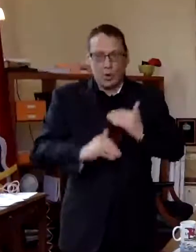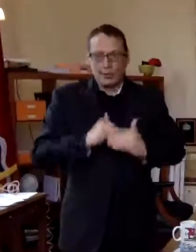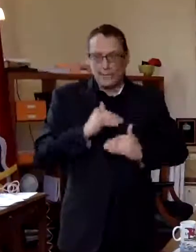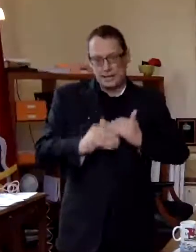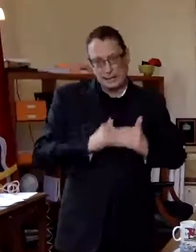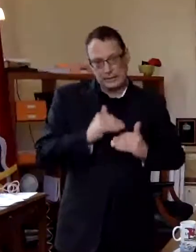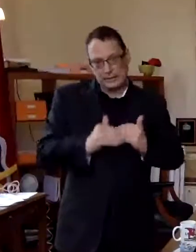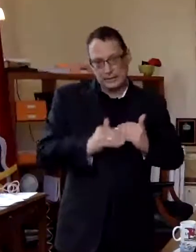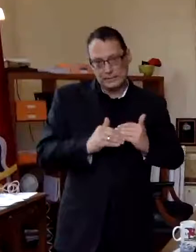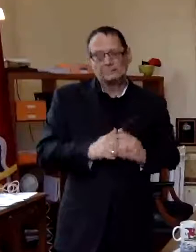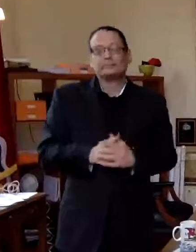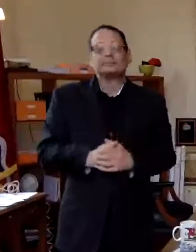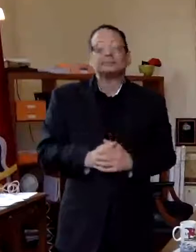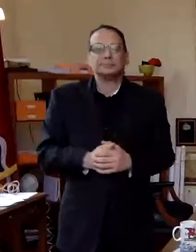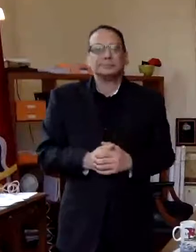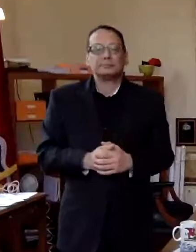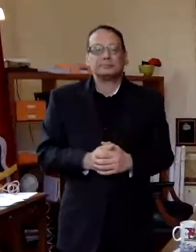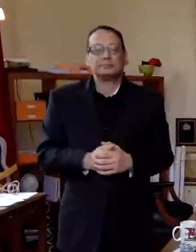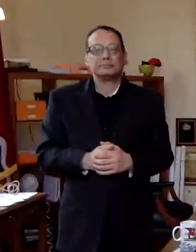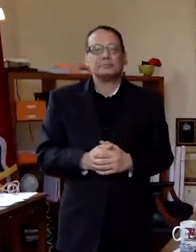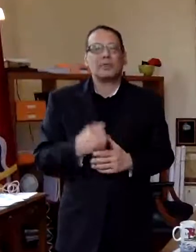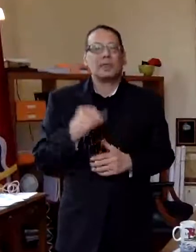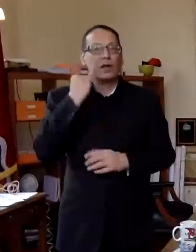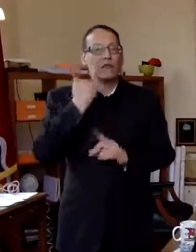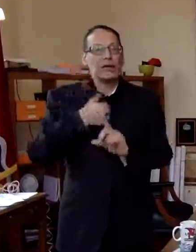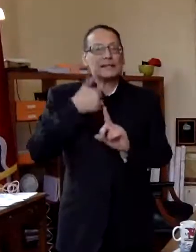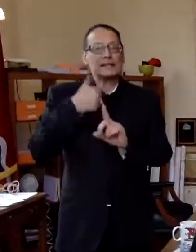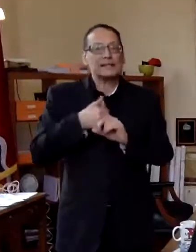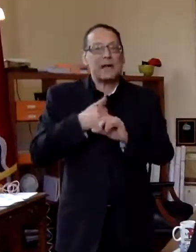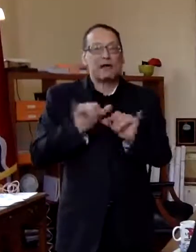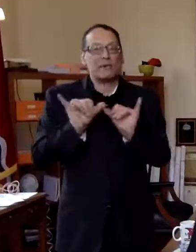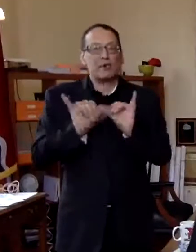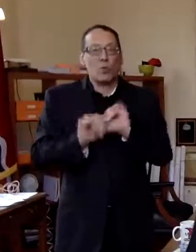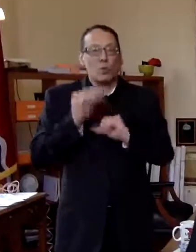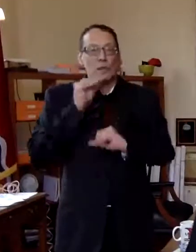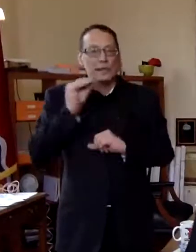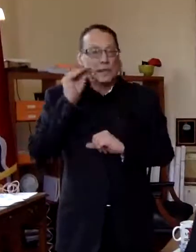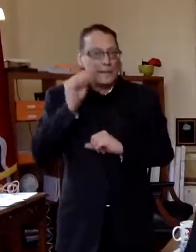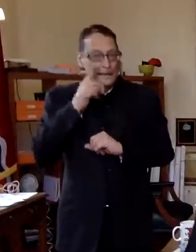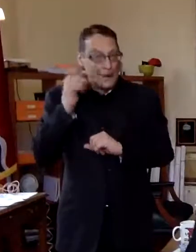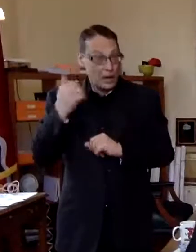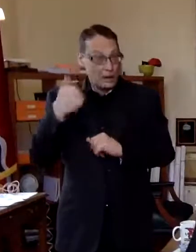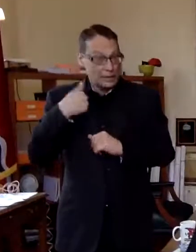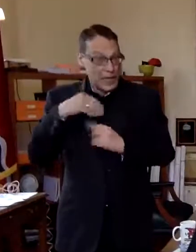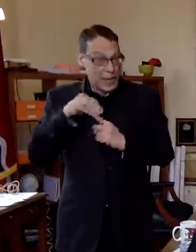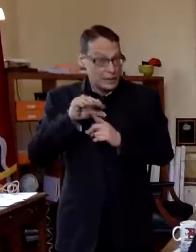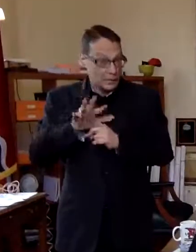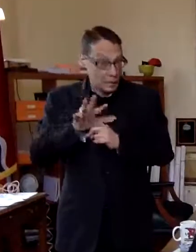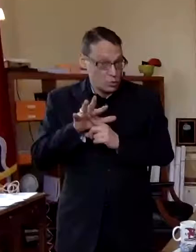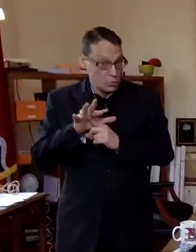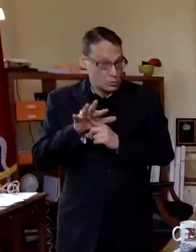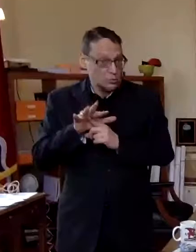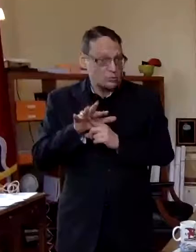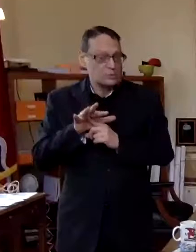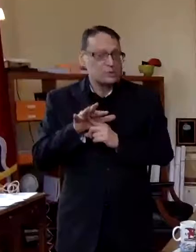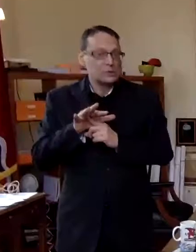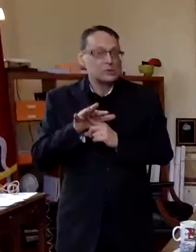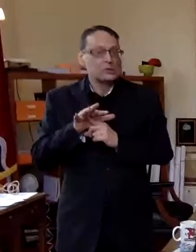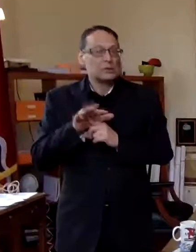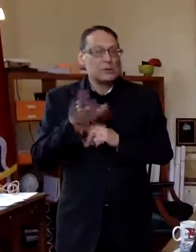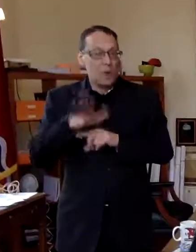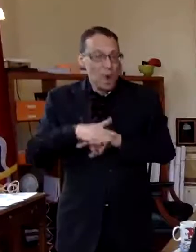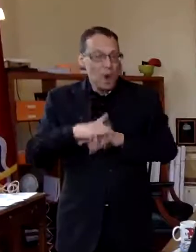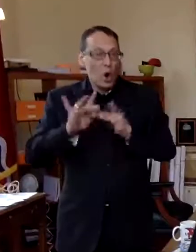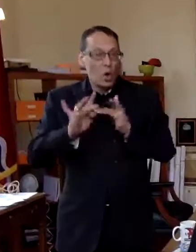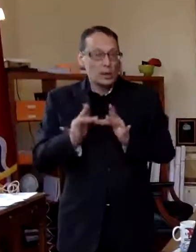who is being um self-quarantined because they've had an exposure those people uh go online